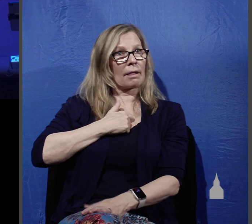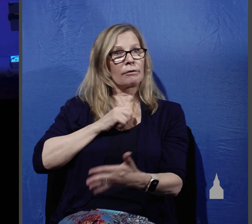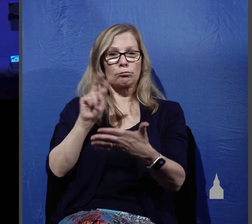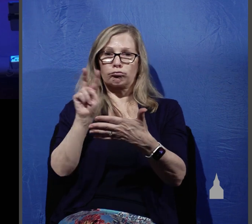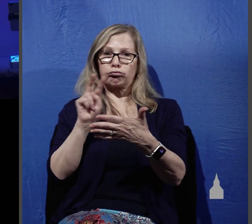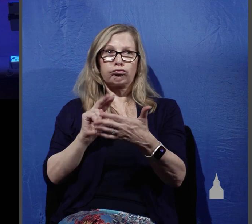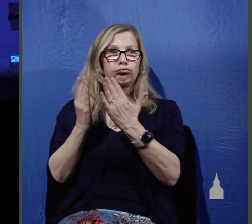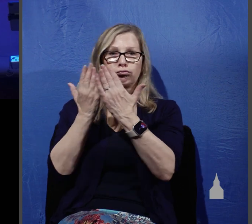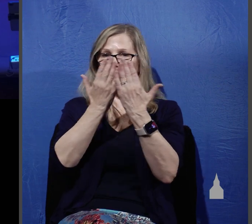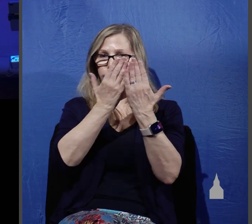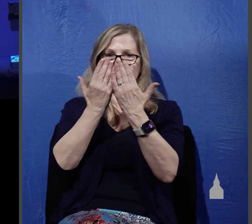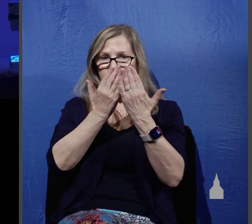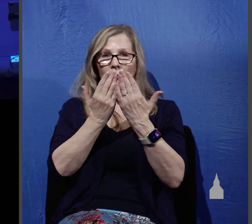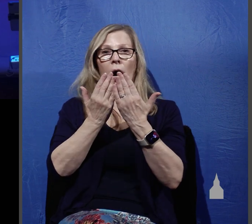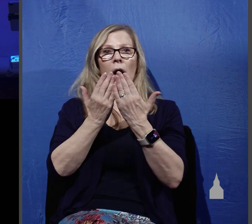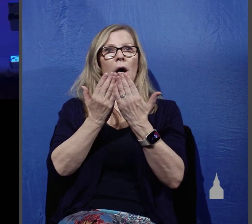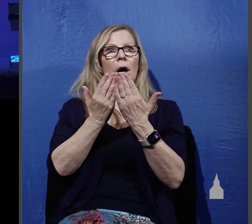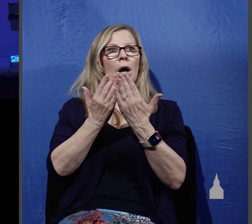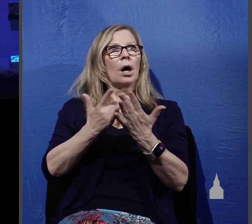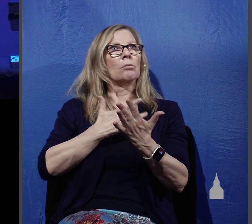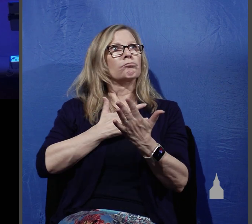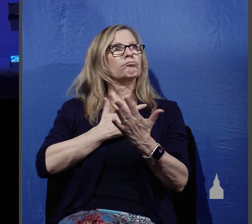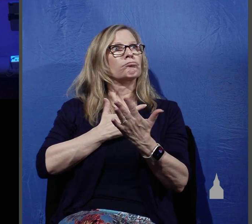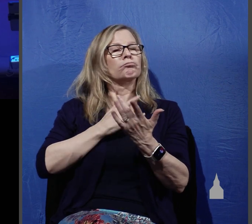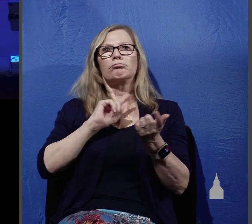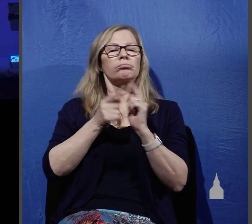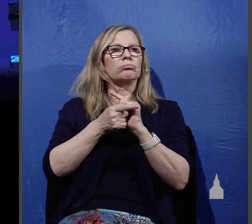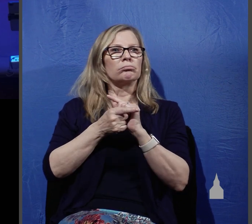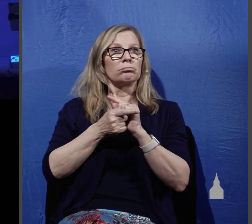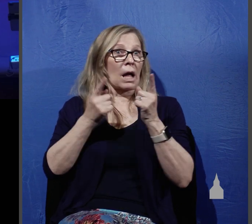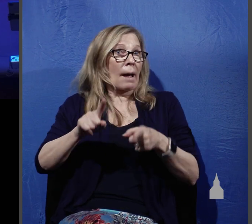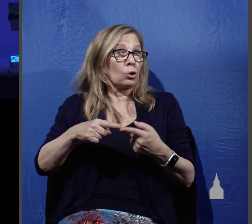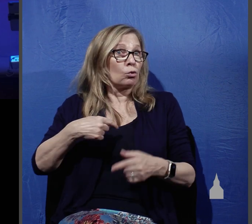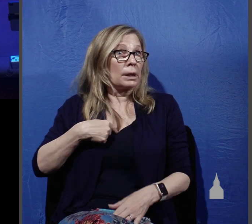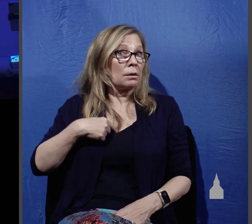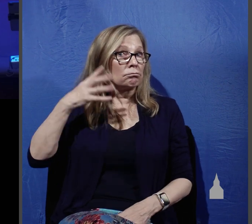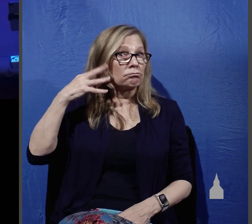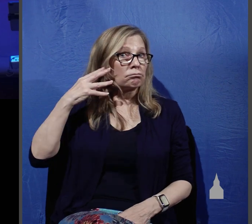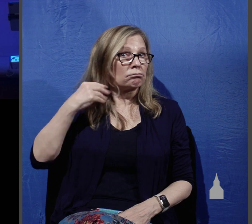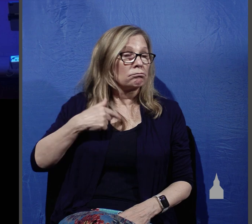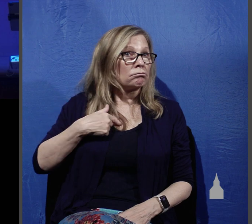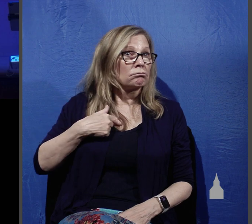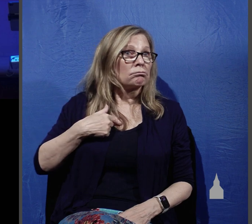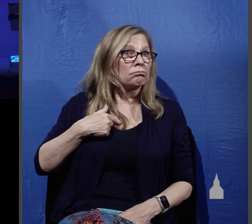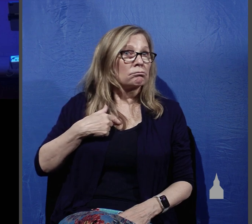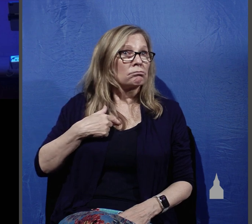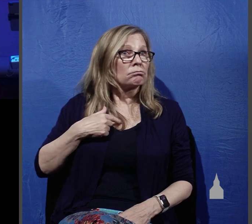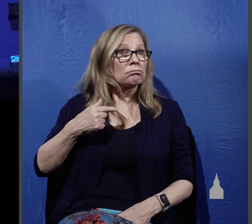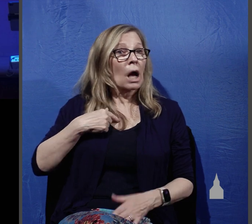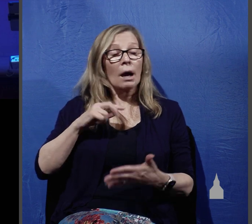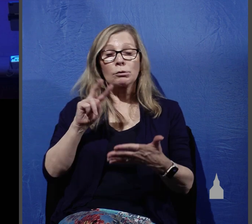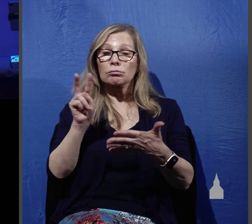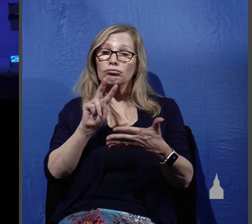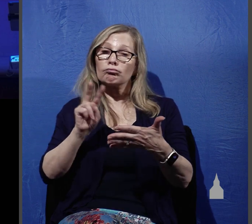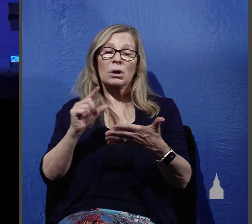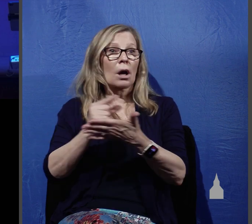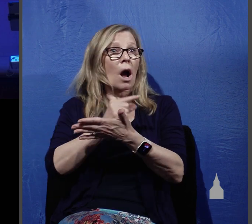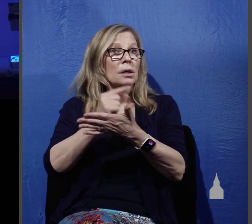about Jesus and salvation and they were saved that's actually what happened to me I was reading through the gospel of Matthew